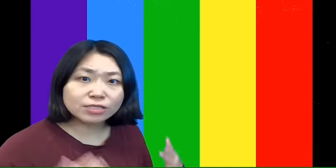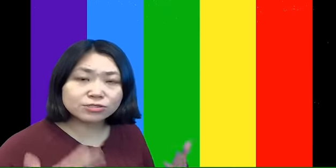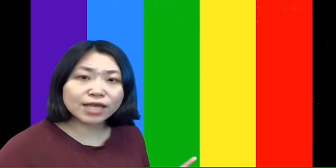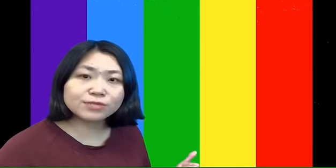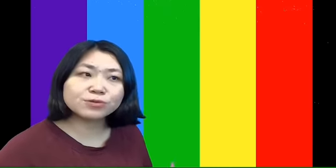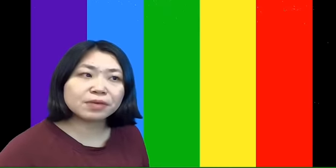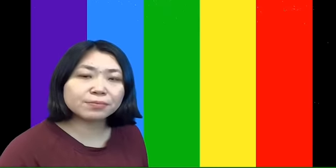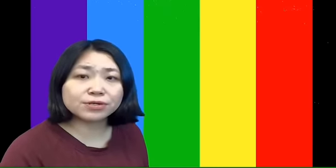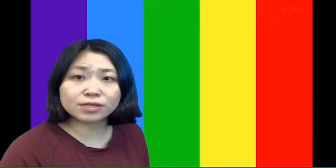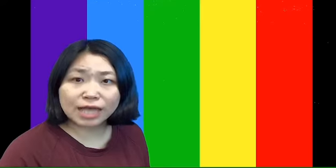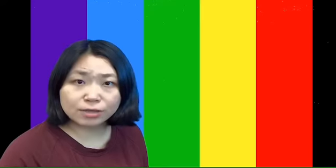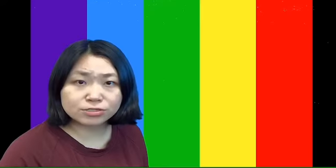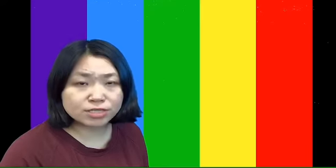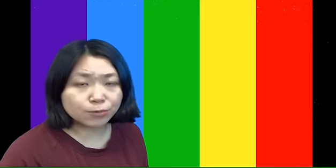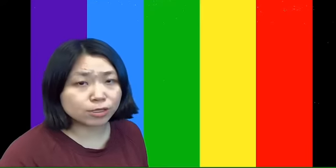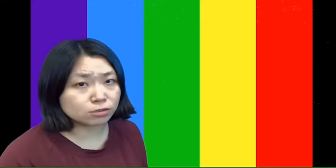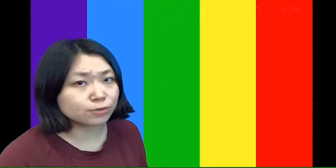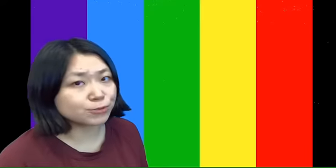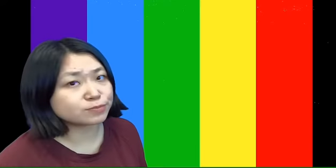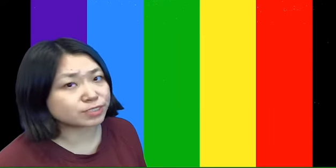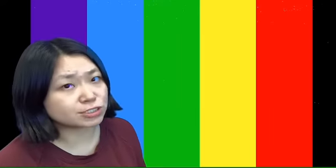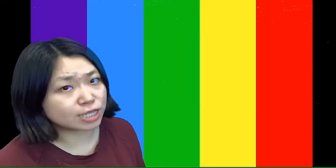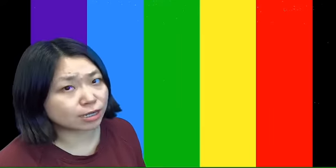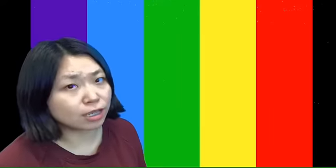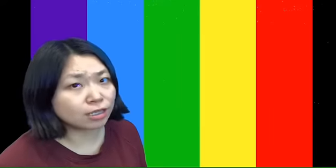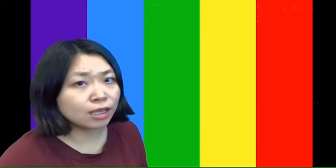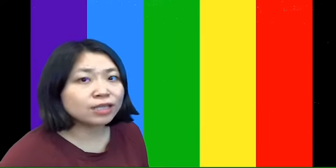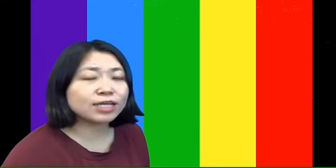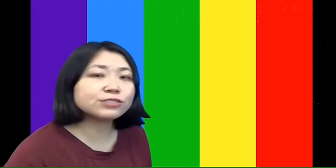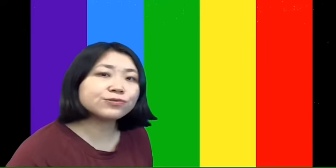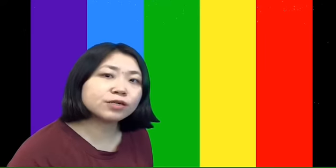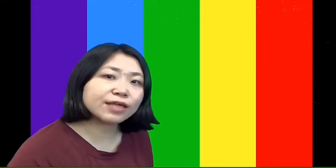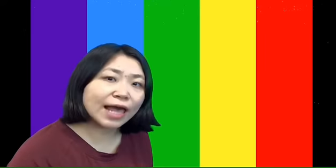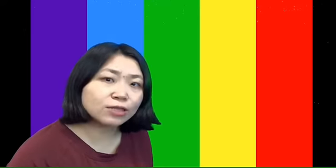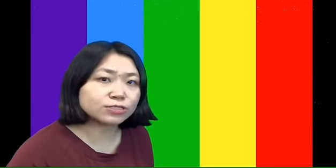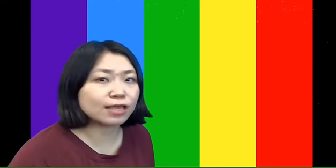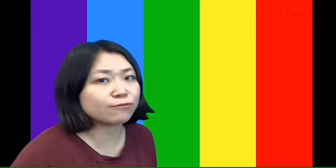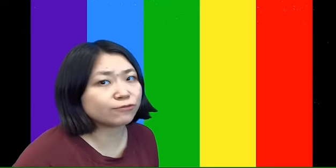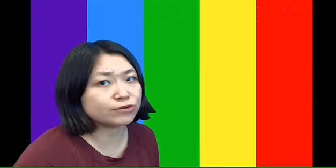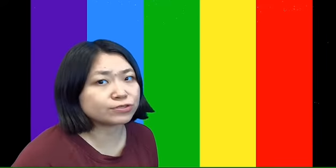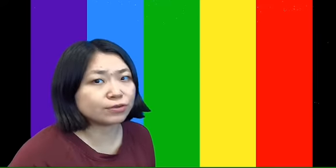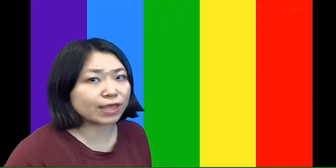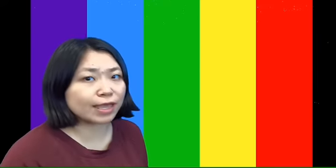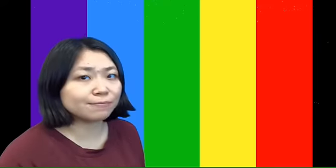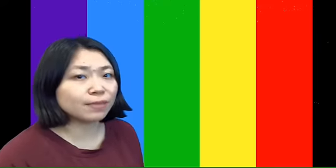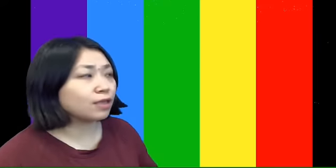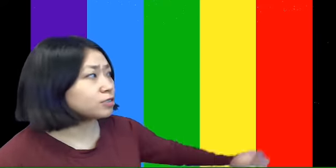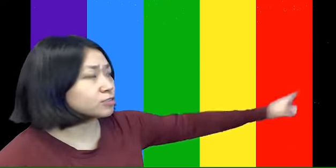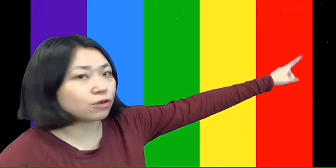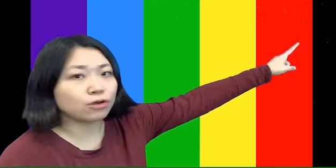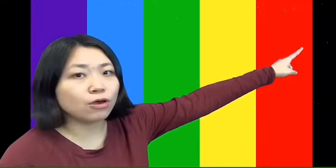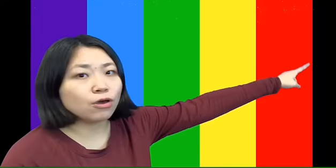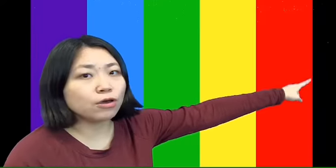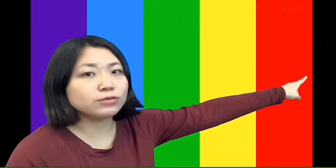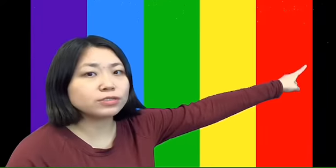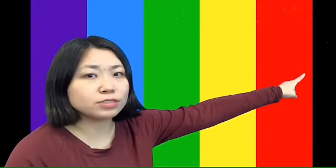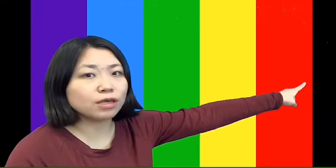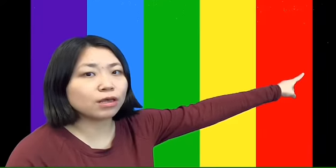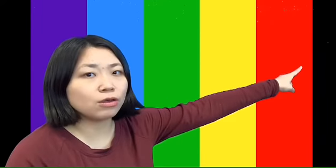Alright, do you guys remember the color sound we learned with Miss Jenna? Let's do the color sound first, okay? So,